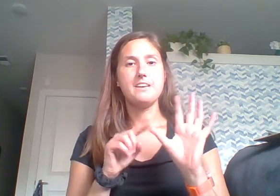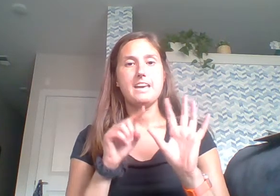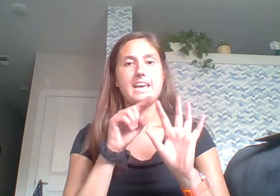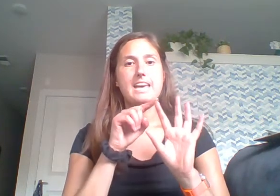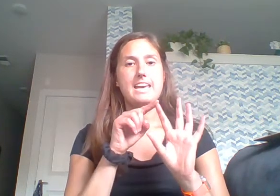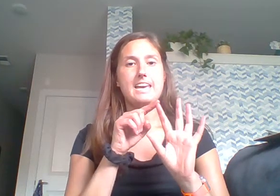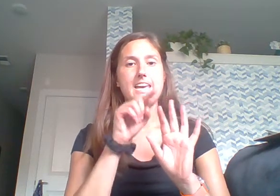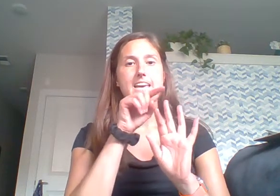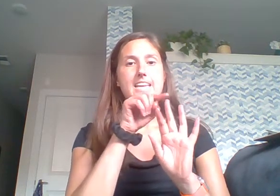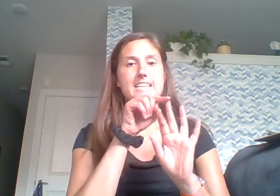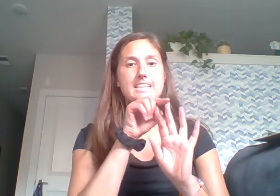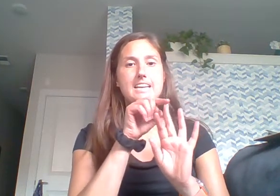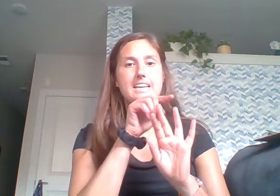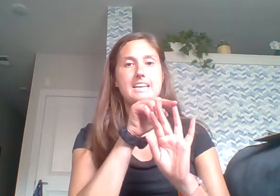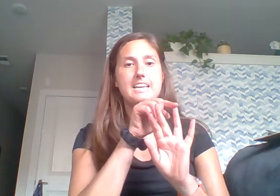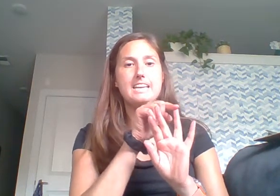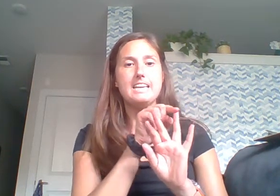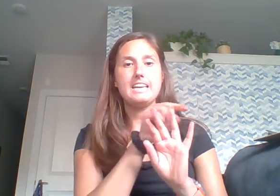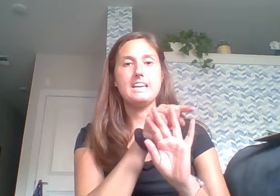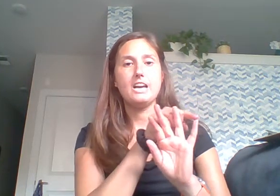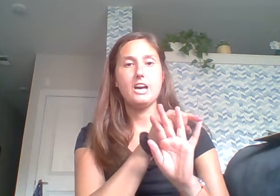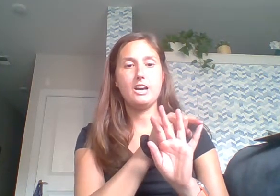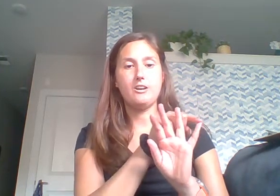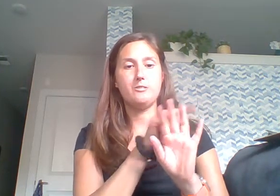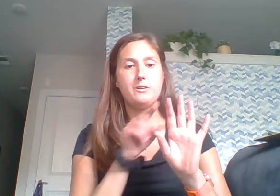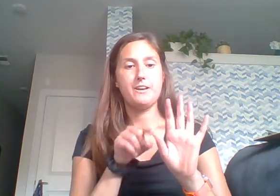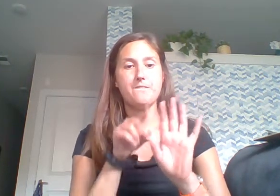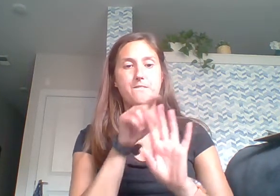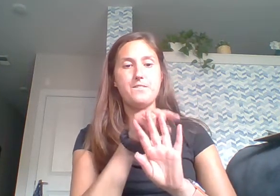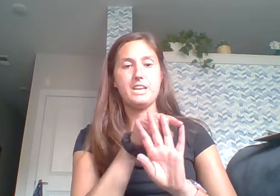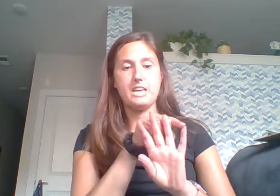-I-D-E-O. Video.